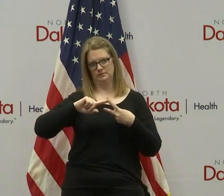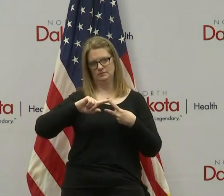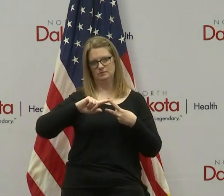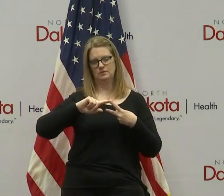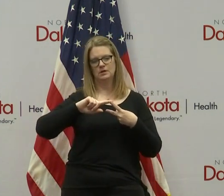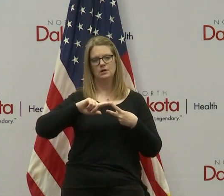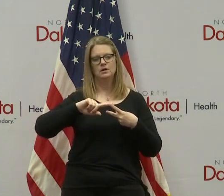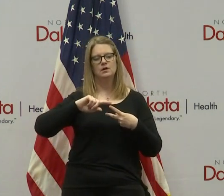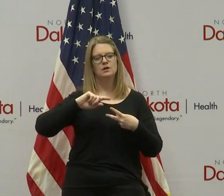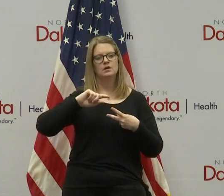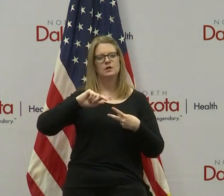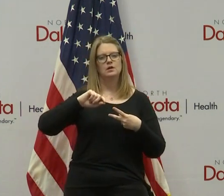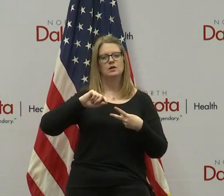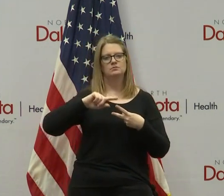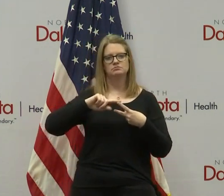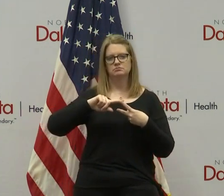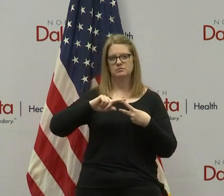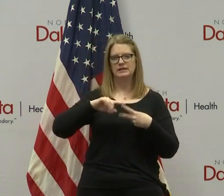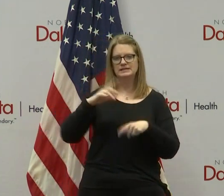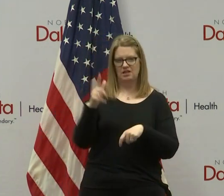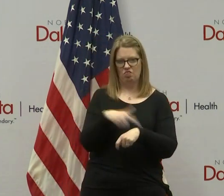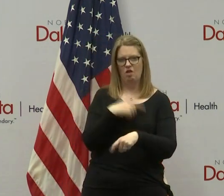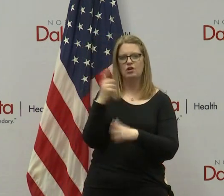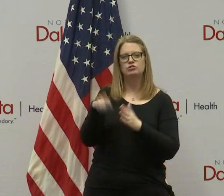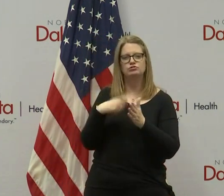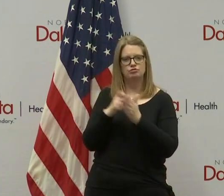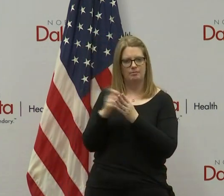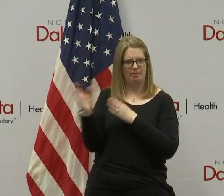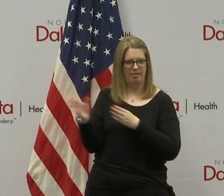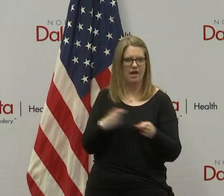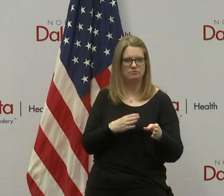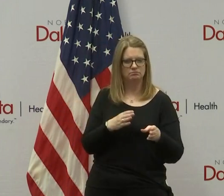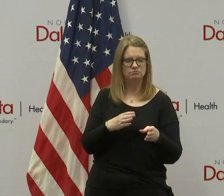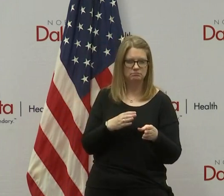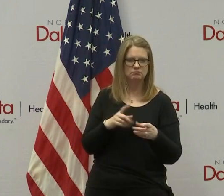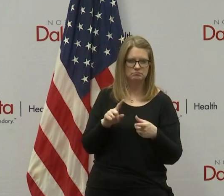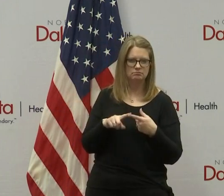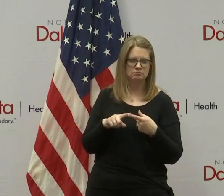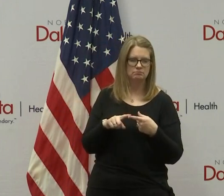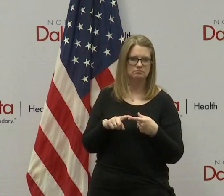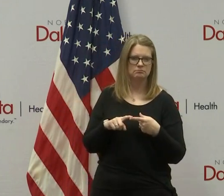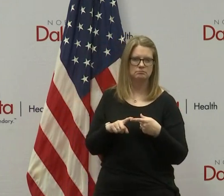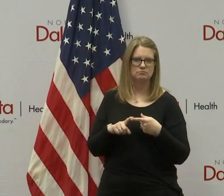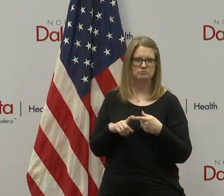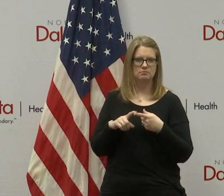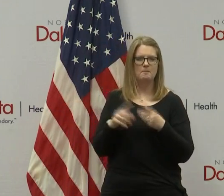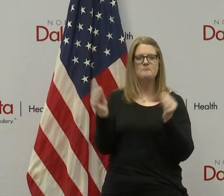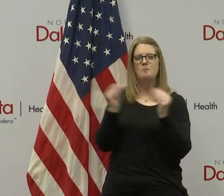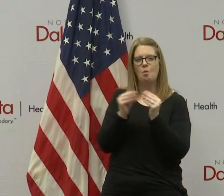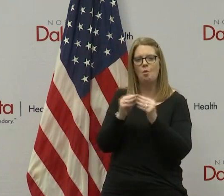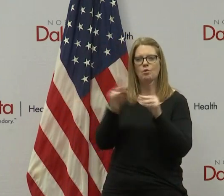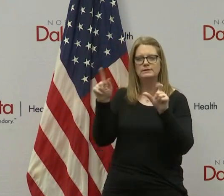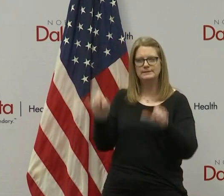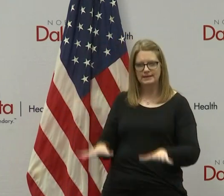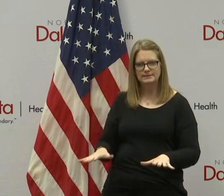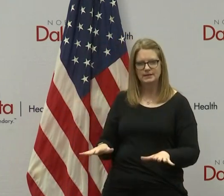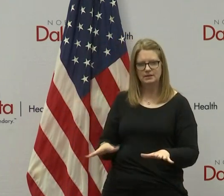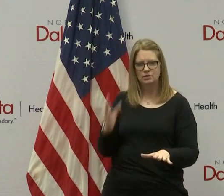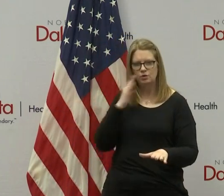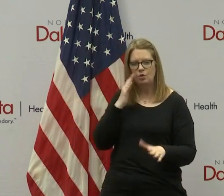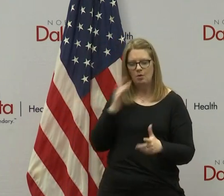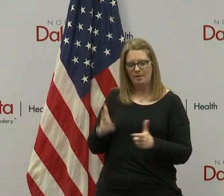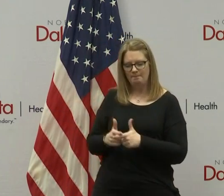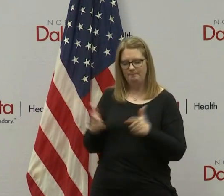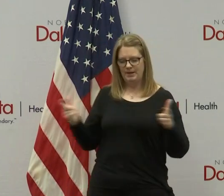it's certainly part of a longer-term plan that we would be trying to do more testing when we've got large